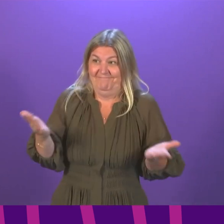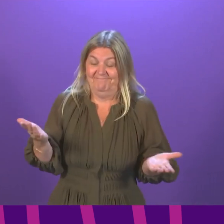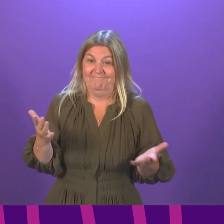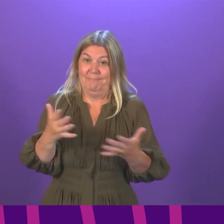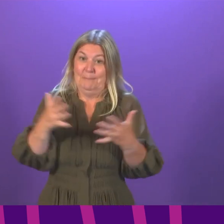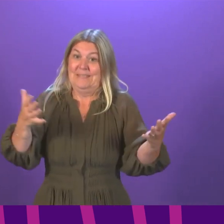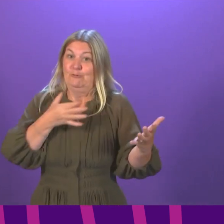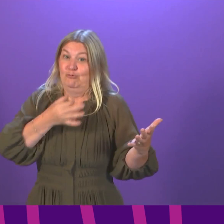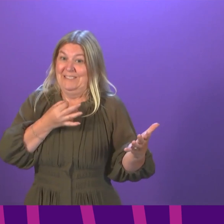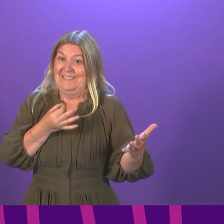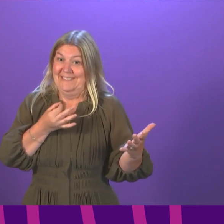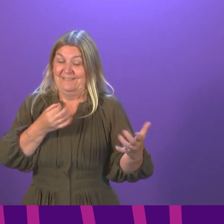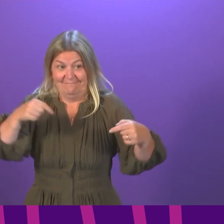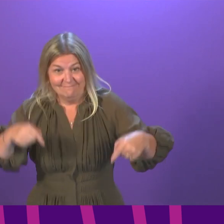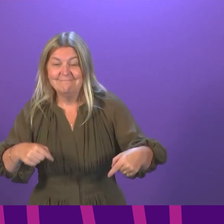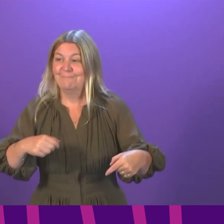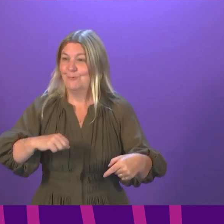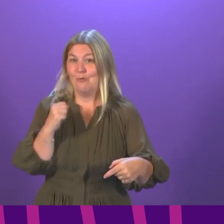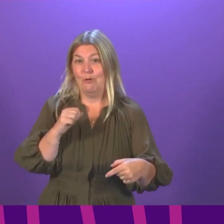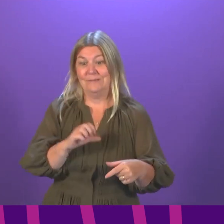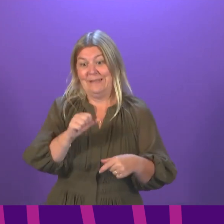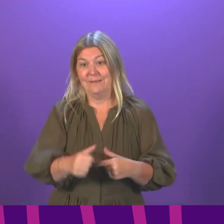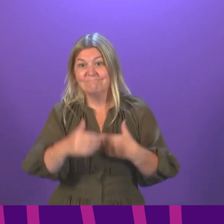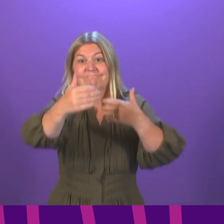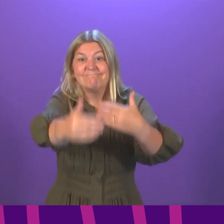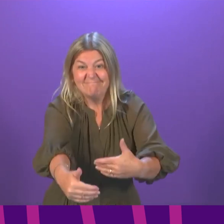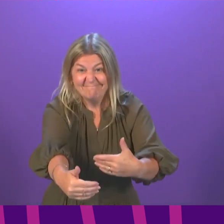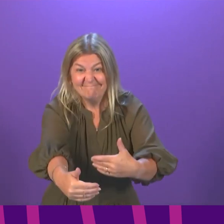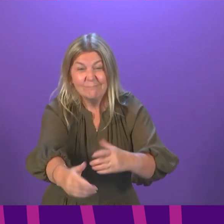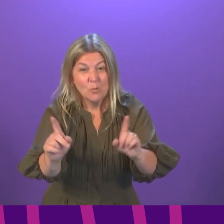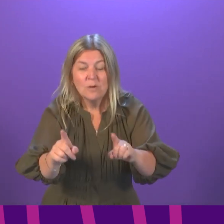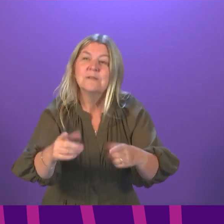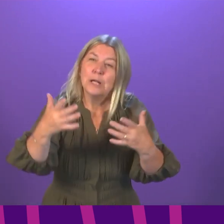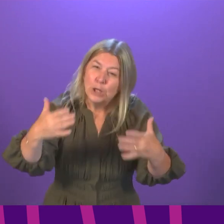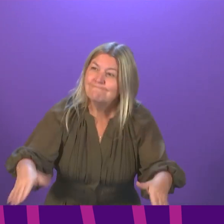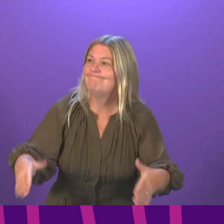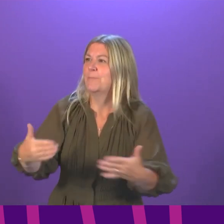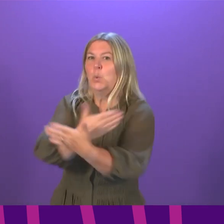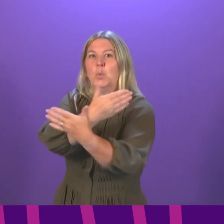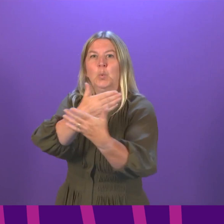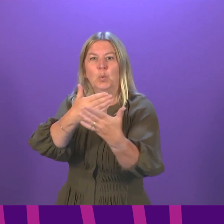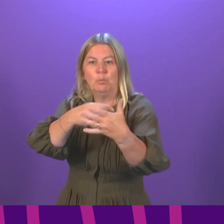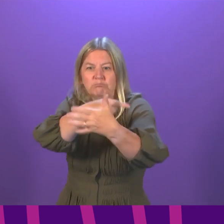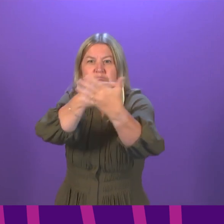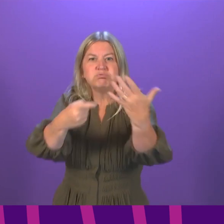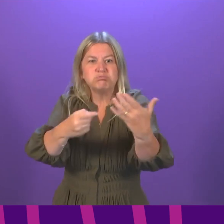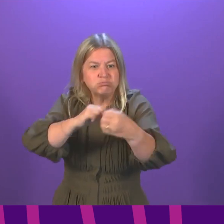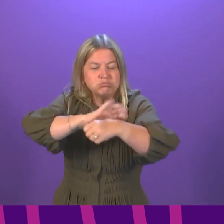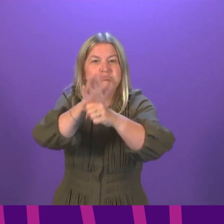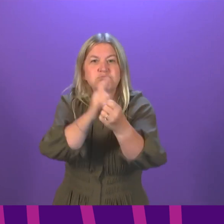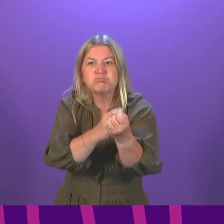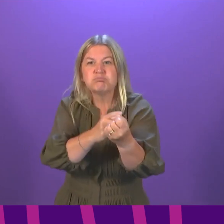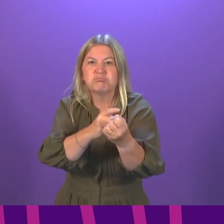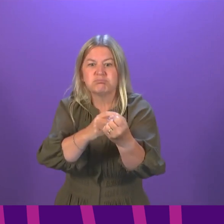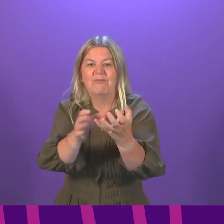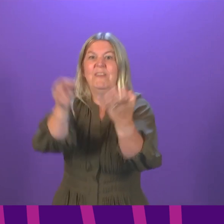biggest risk we face in the next phase of this pandemic is from a new variant that I so hope this never happens,